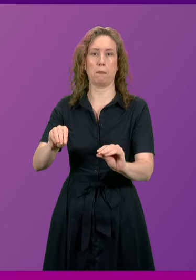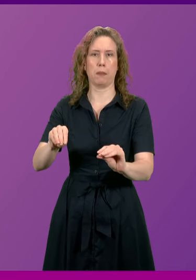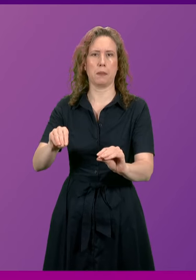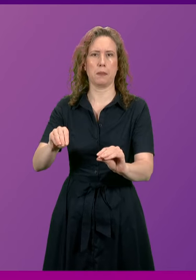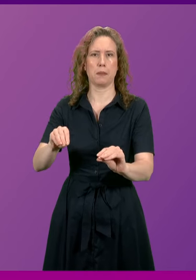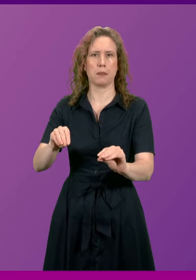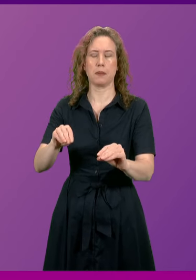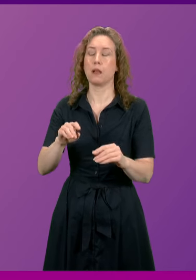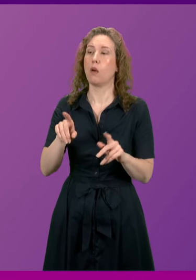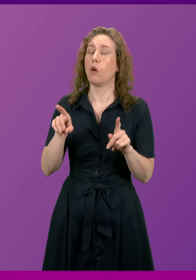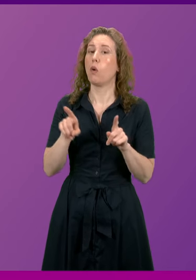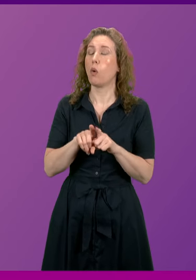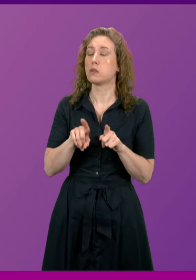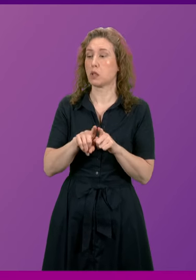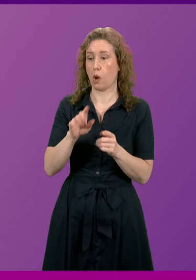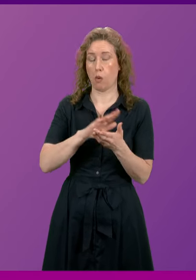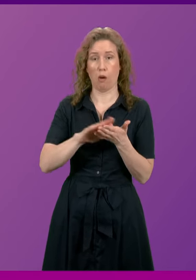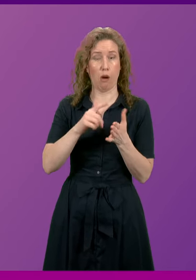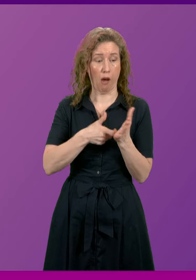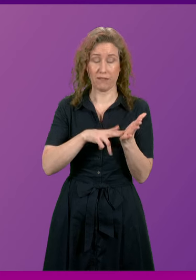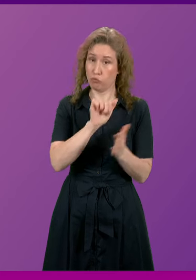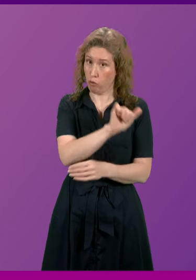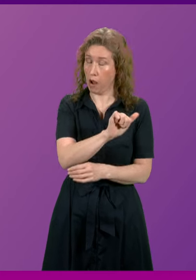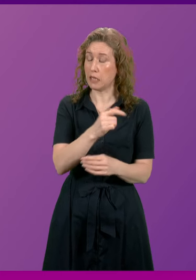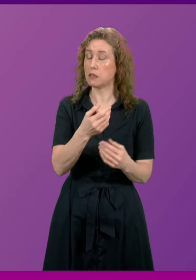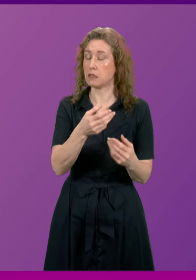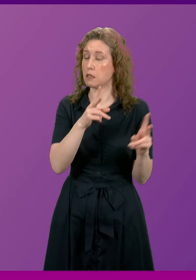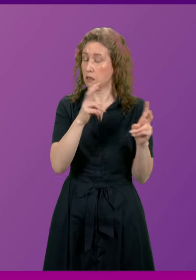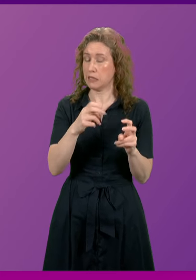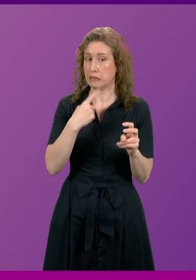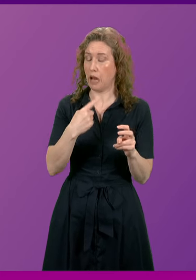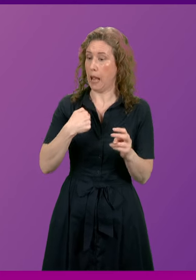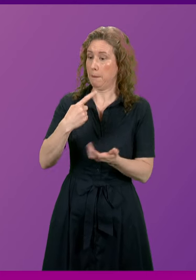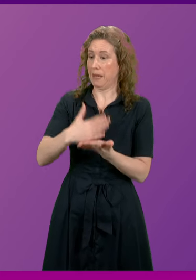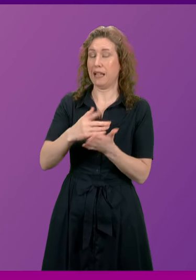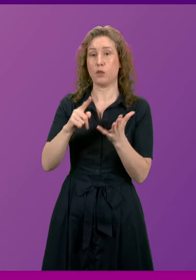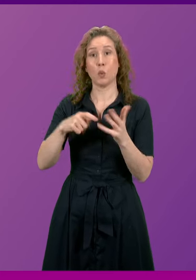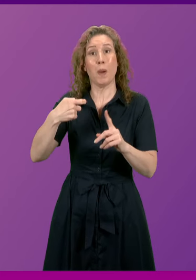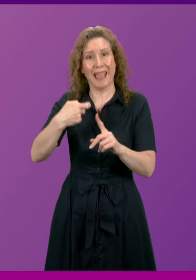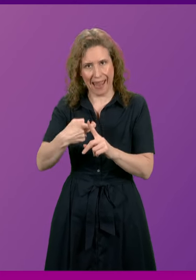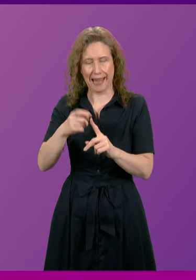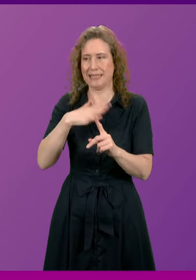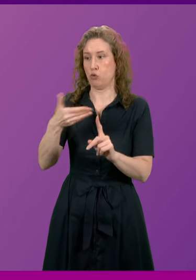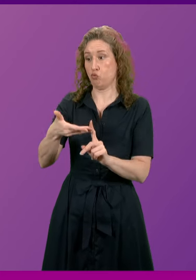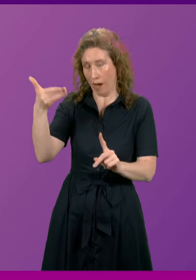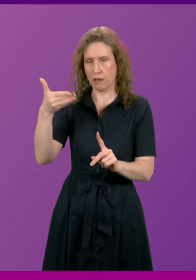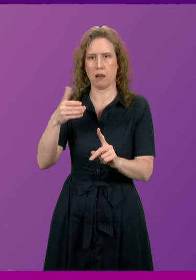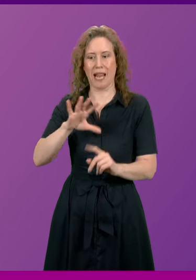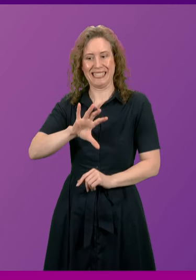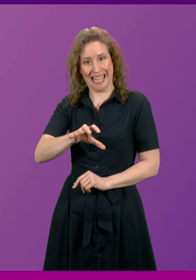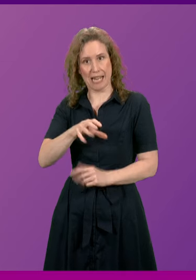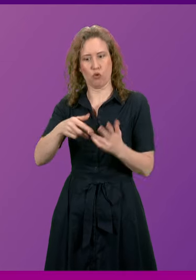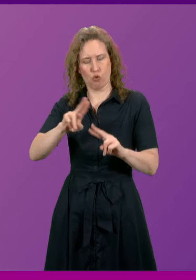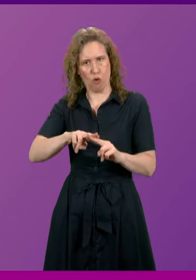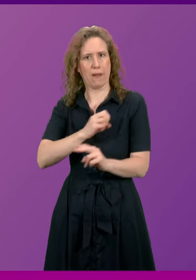I also went on as Mr Harvey has correctly said to say that I believe the United Kingdom should recognise the state of Palestine as an